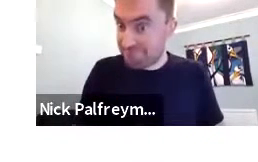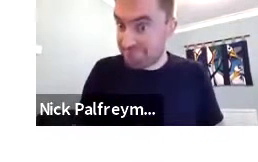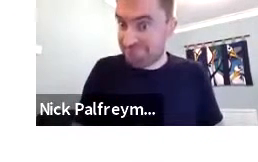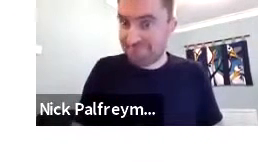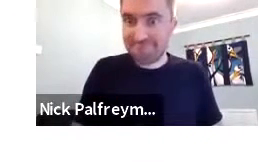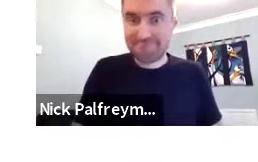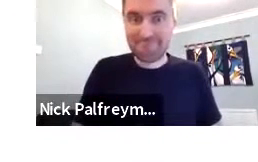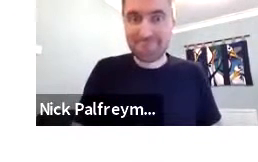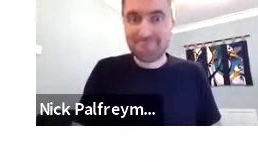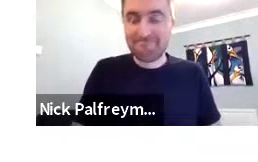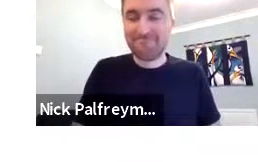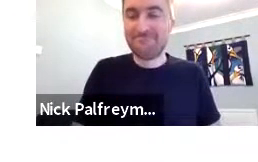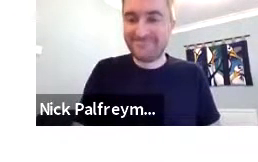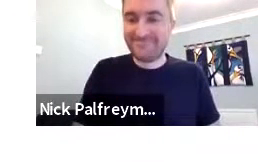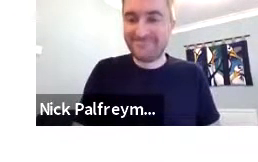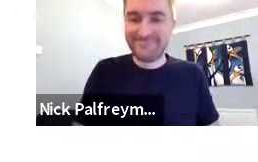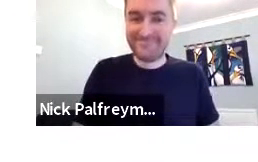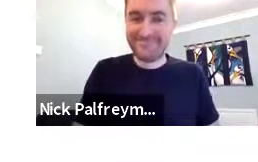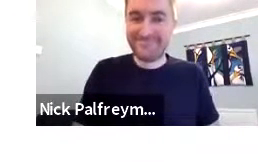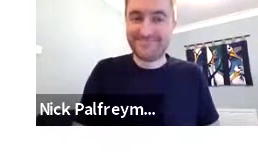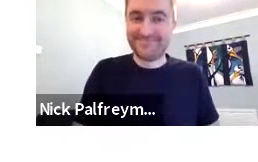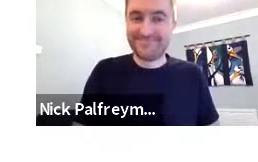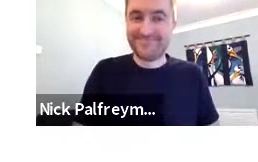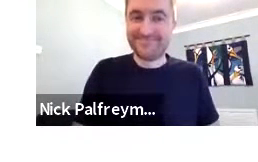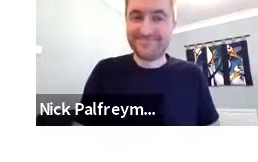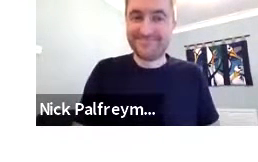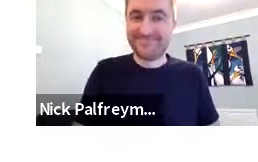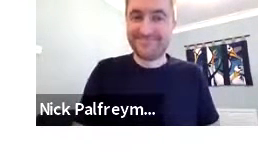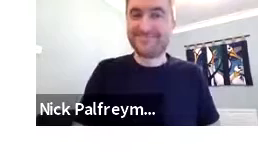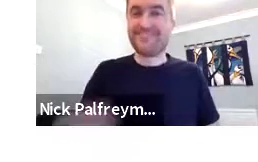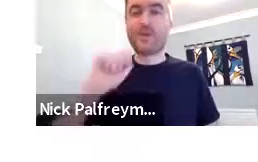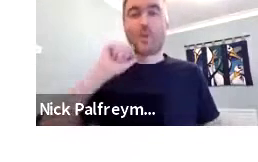So hopefully that all runs smoothly and you could see that all okay.